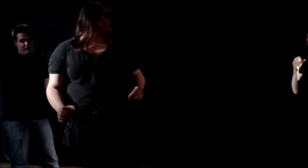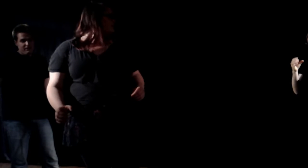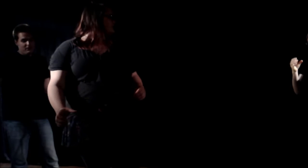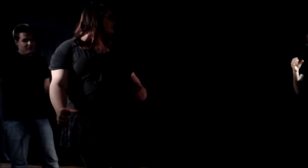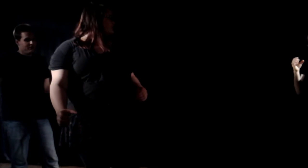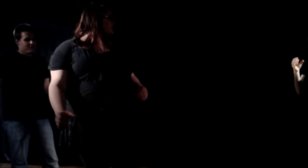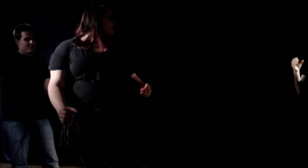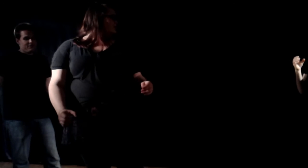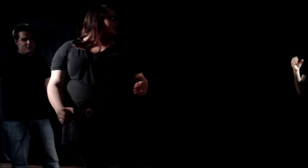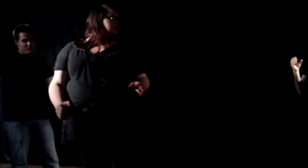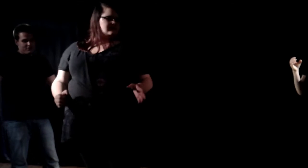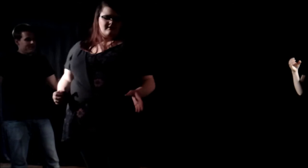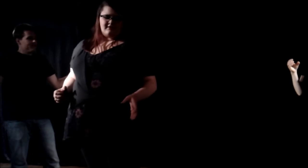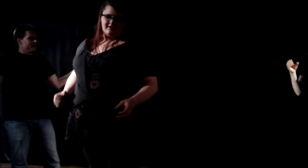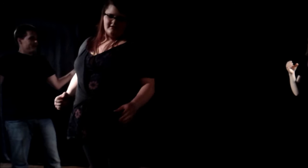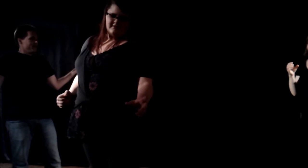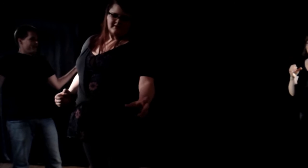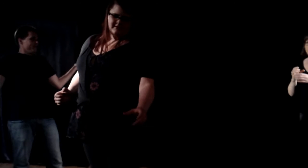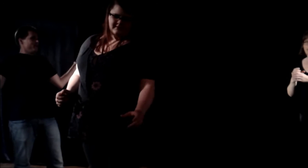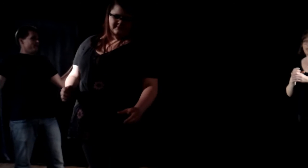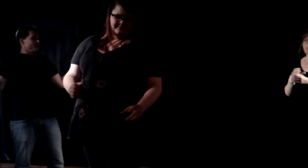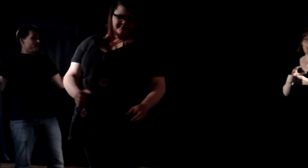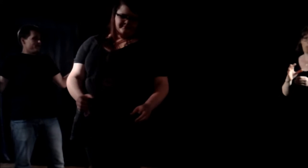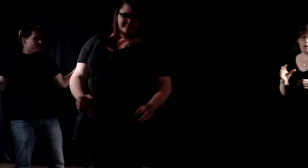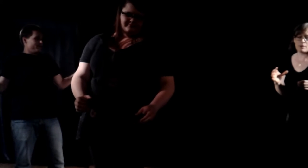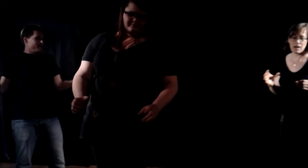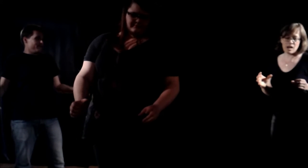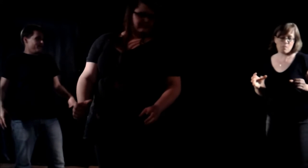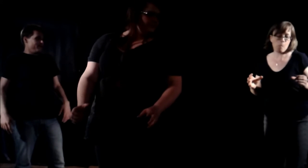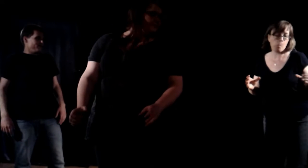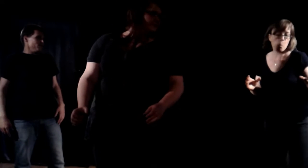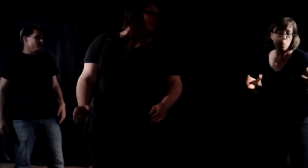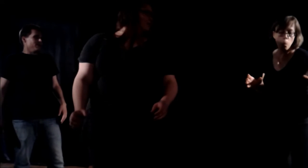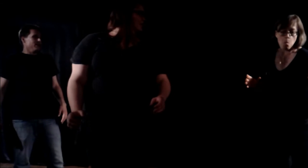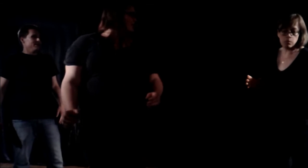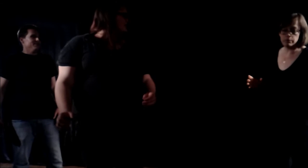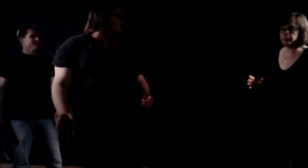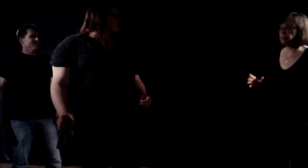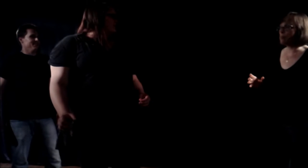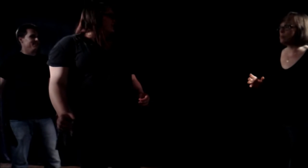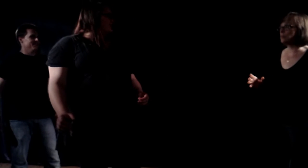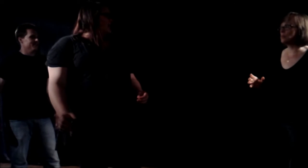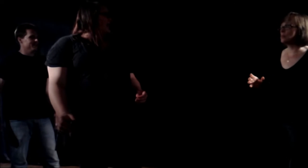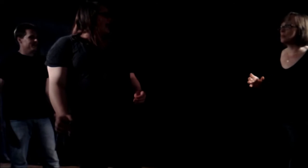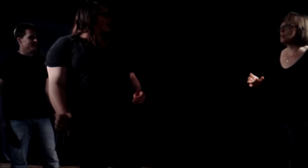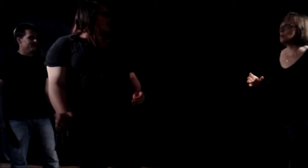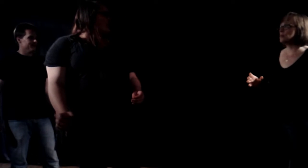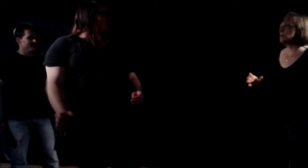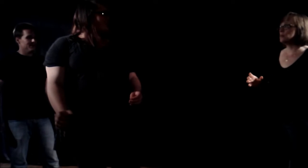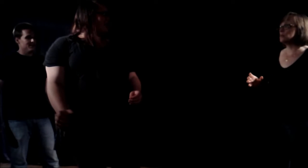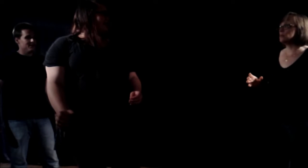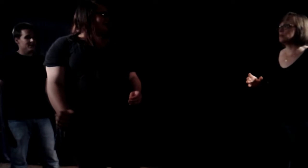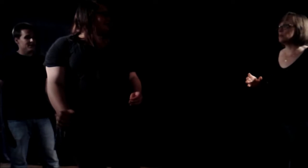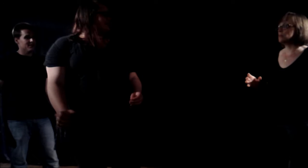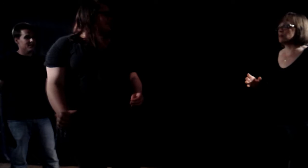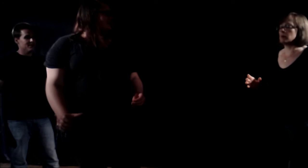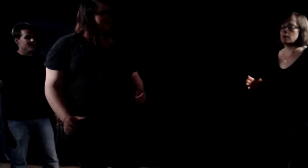Because it's... Books are great, but do they keep you warm at night? Tuesday. I have a cozy blanket. Wow.